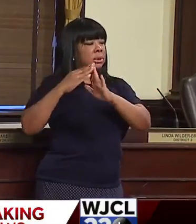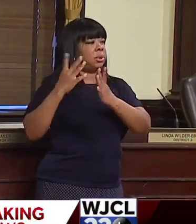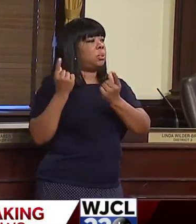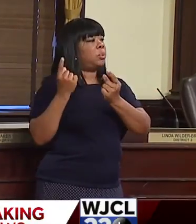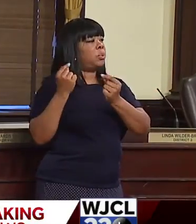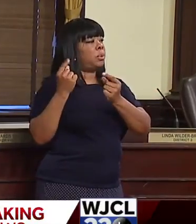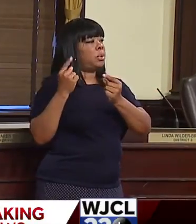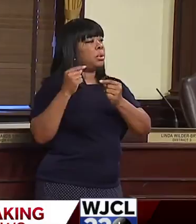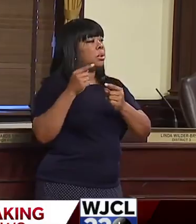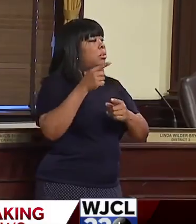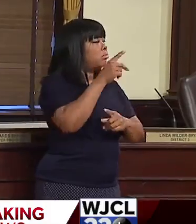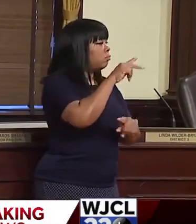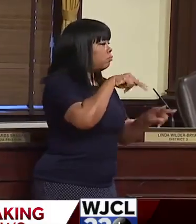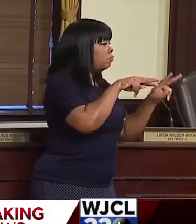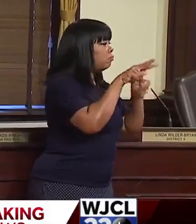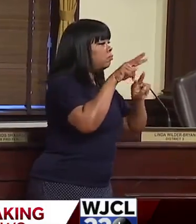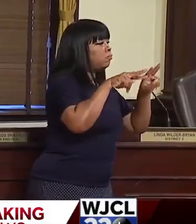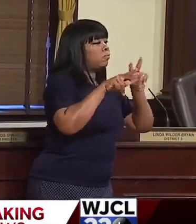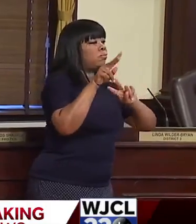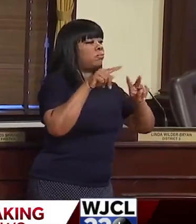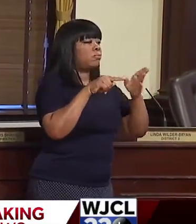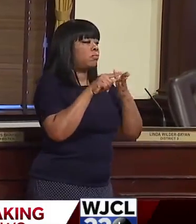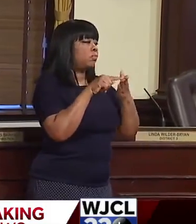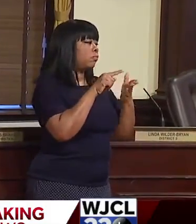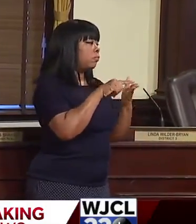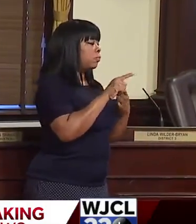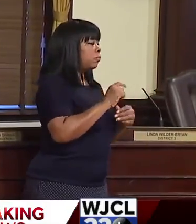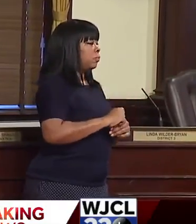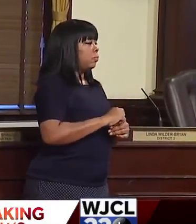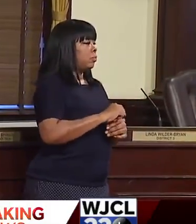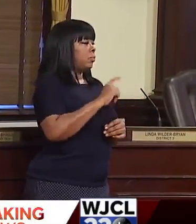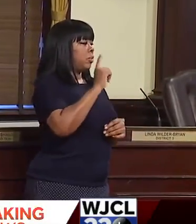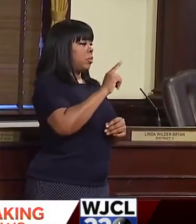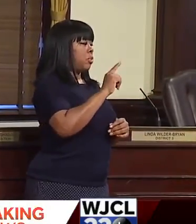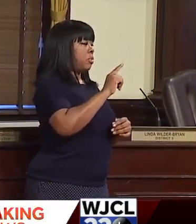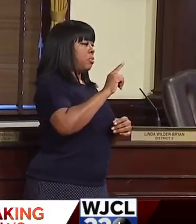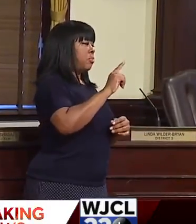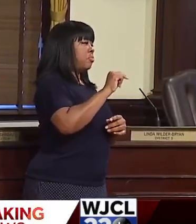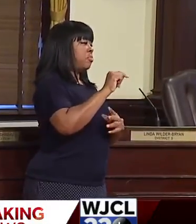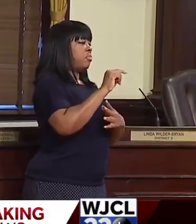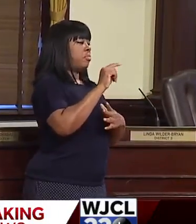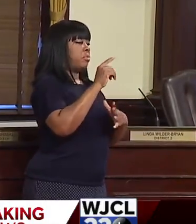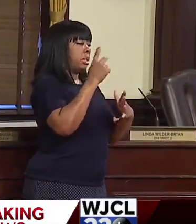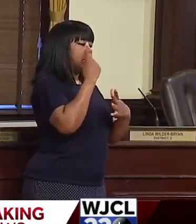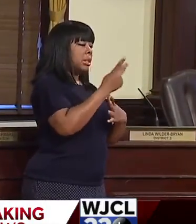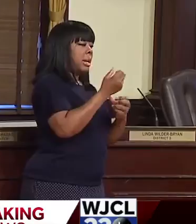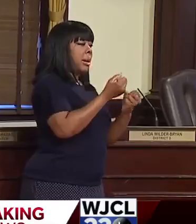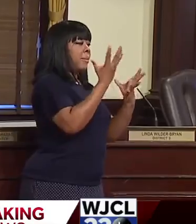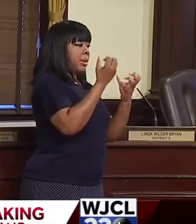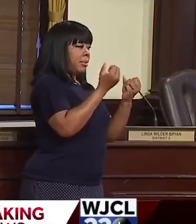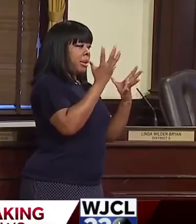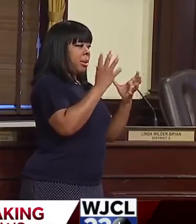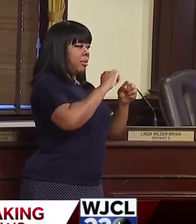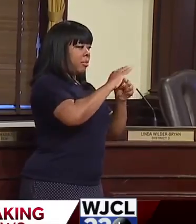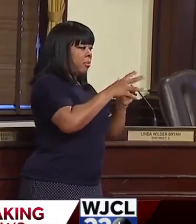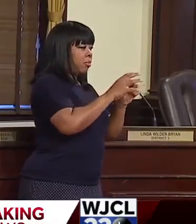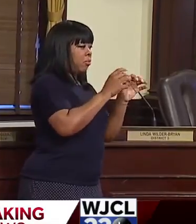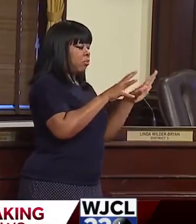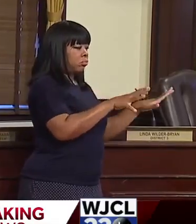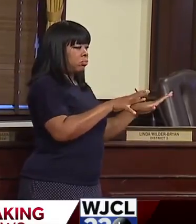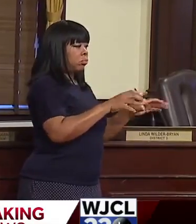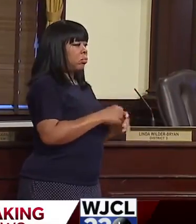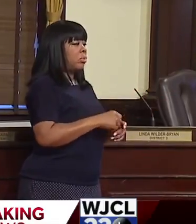until further notice. Chatham County's seven-day rolling average of new cases is about